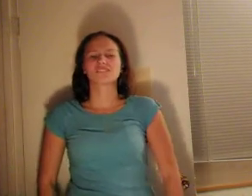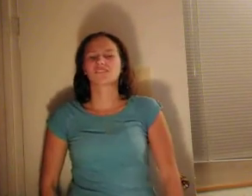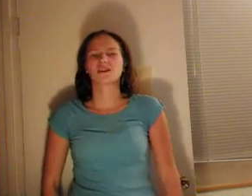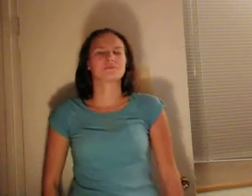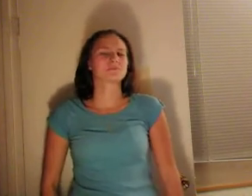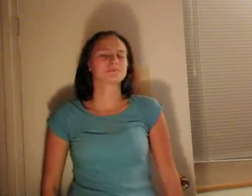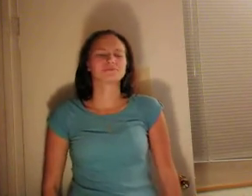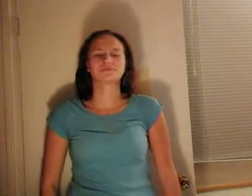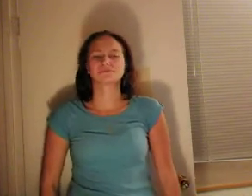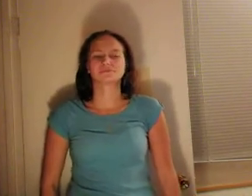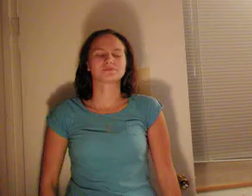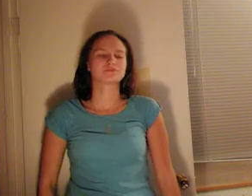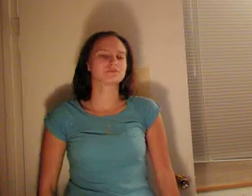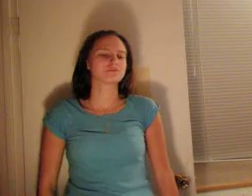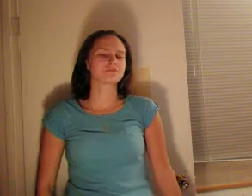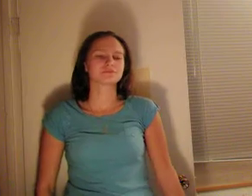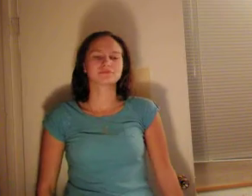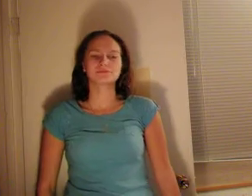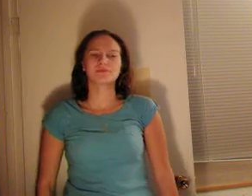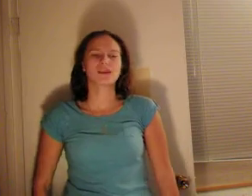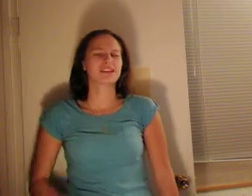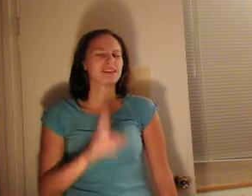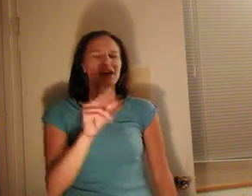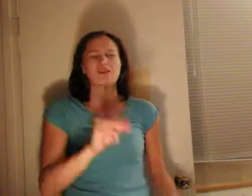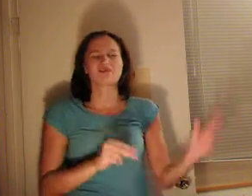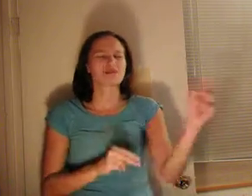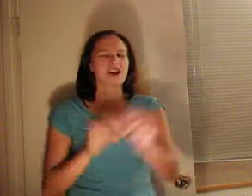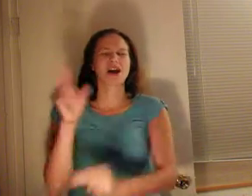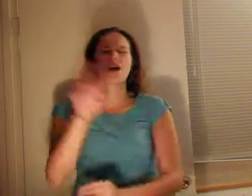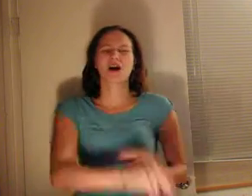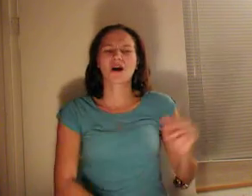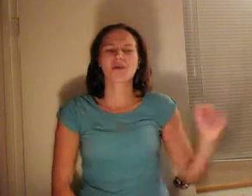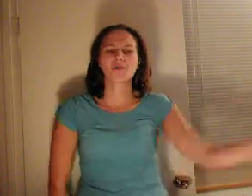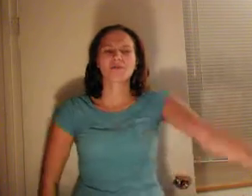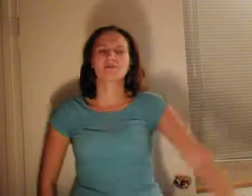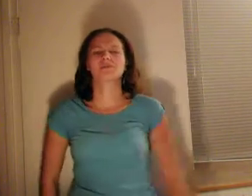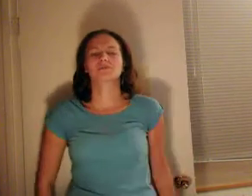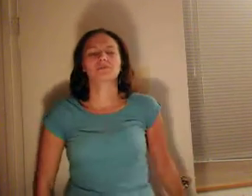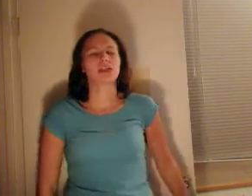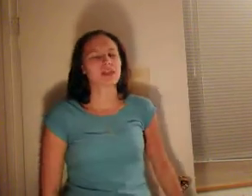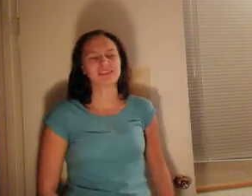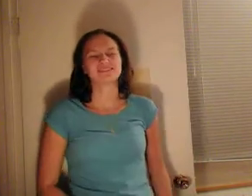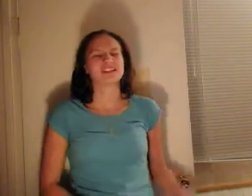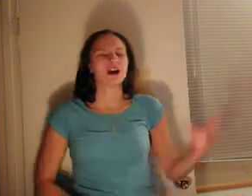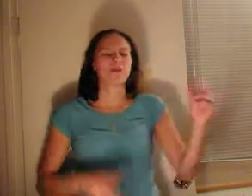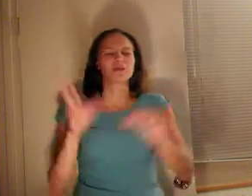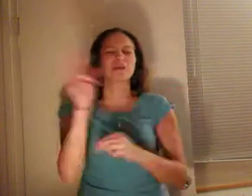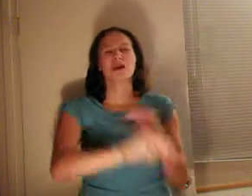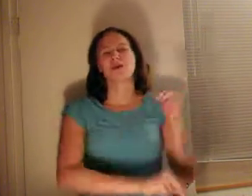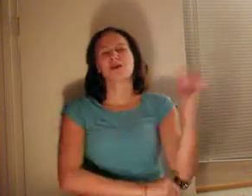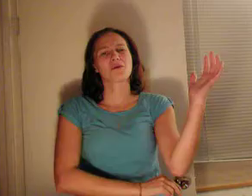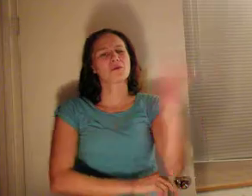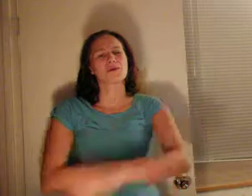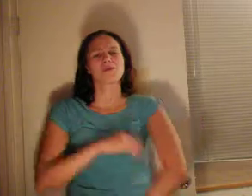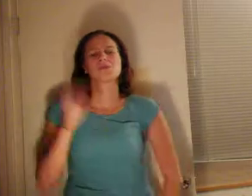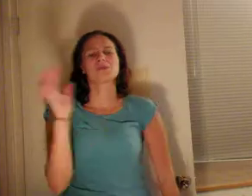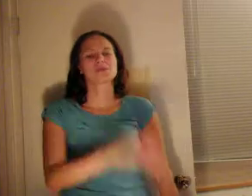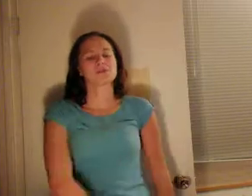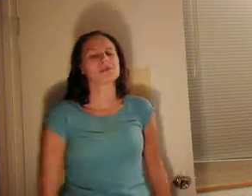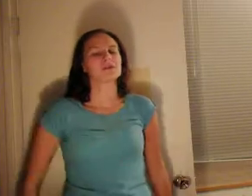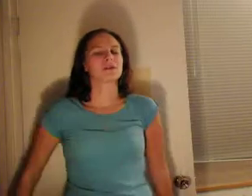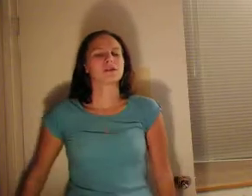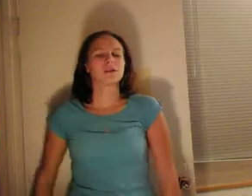don't